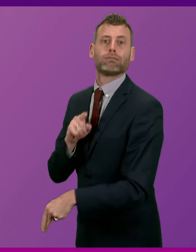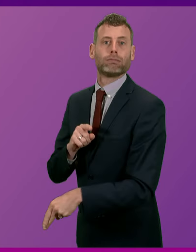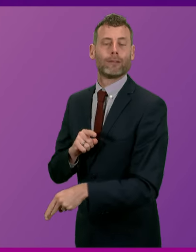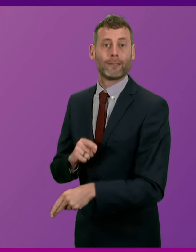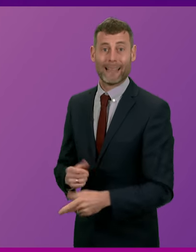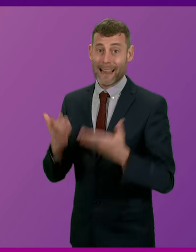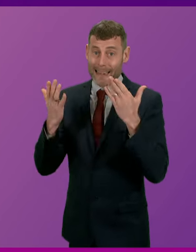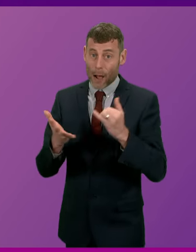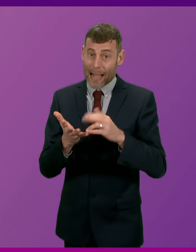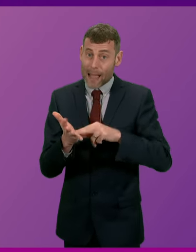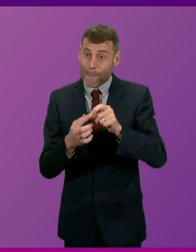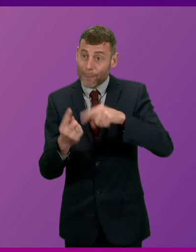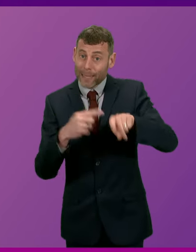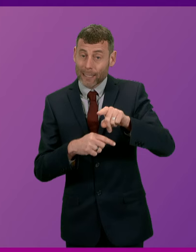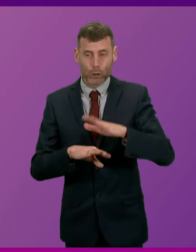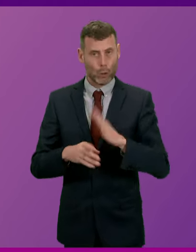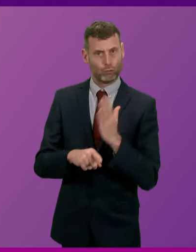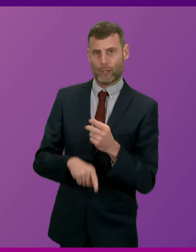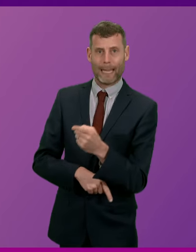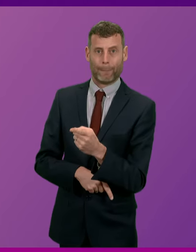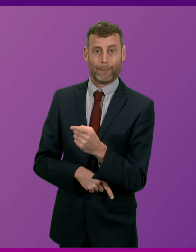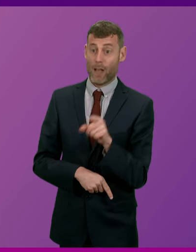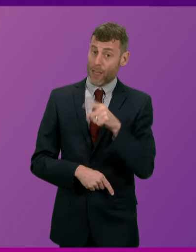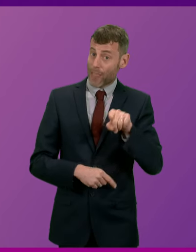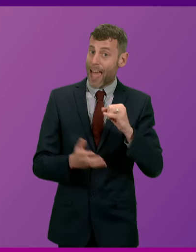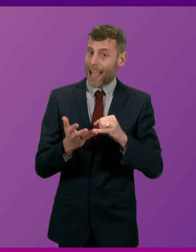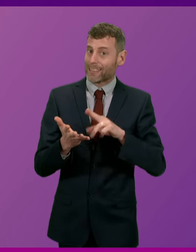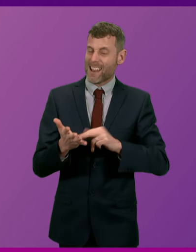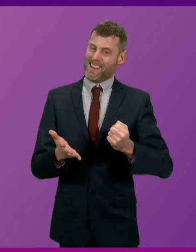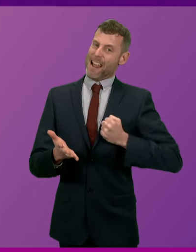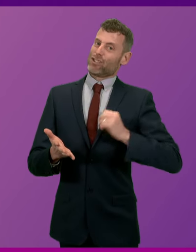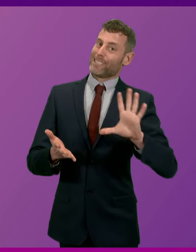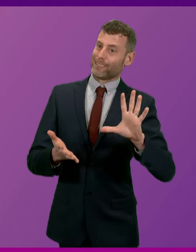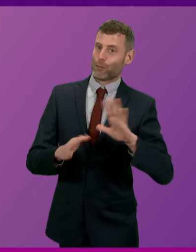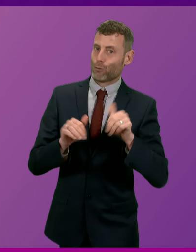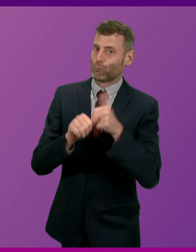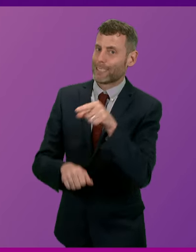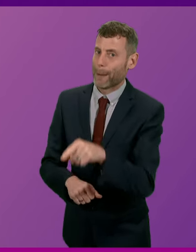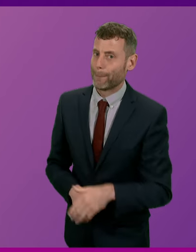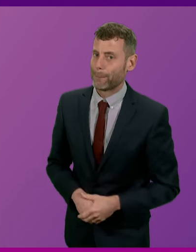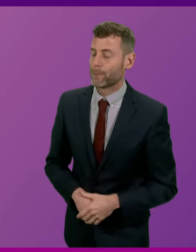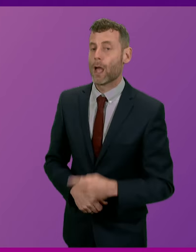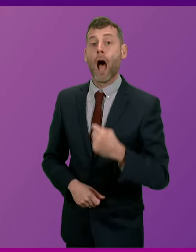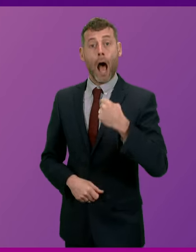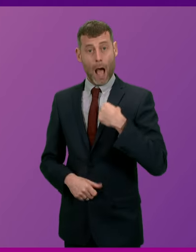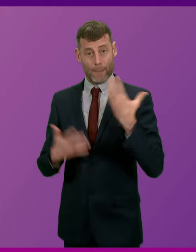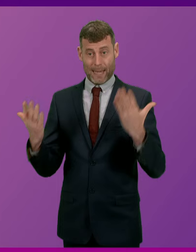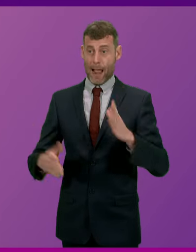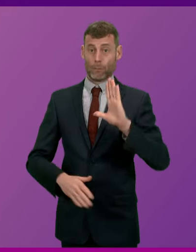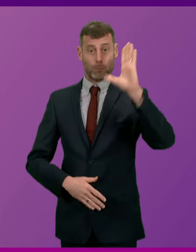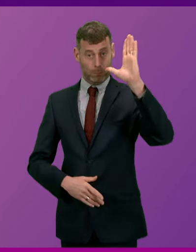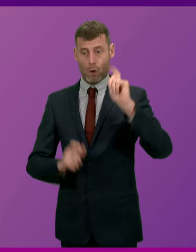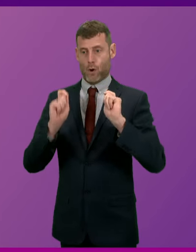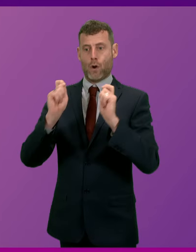trust him. Presiding officer, I can confirm today that on behalf of the Scottish Conservatives, I am lodging a vote of no confidence